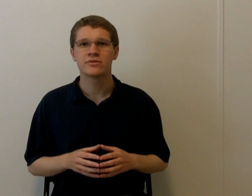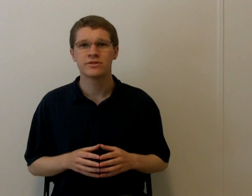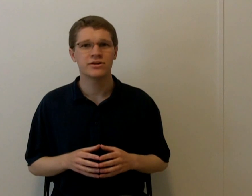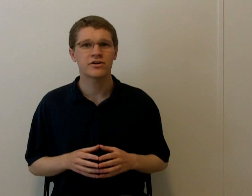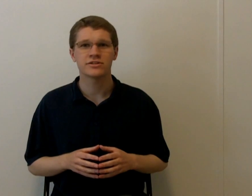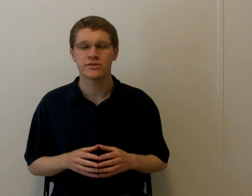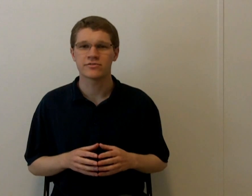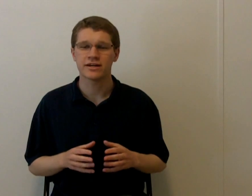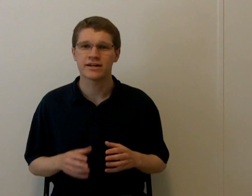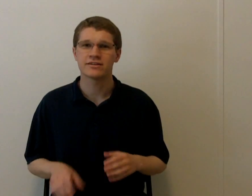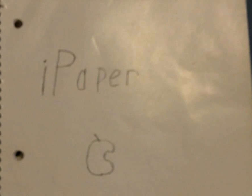recharging overnight.